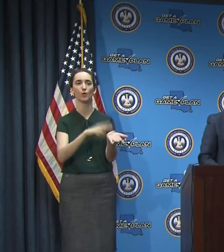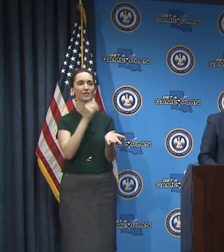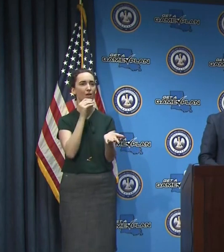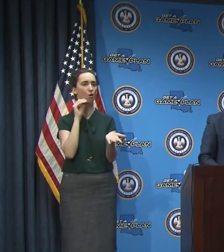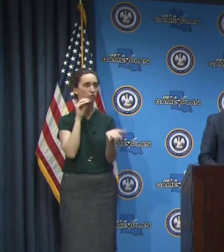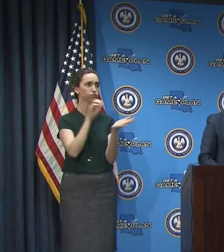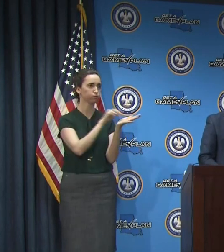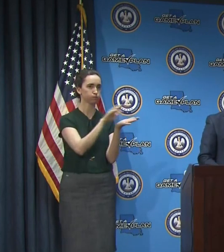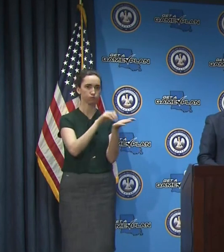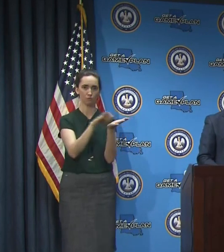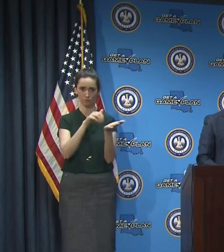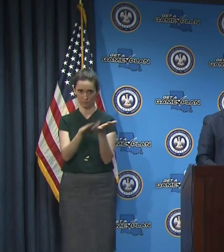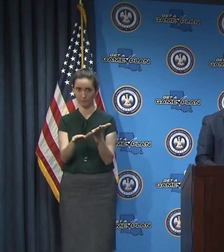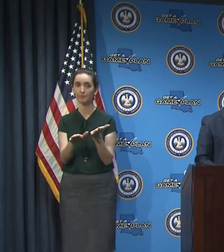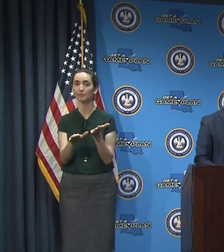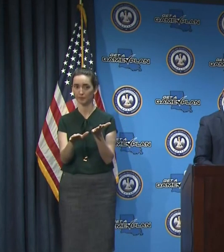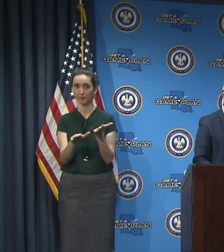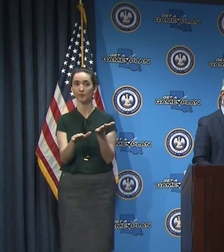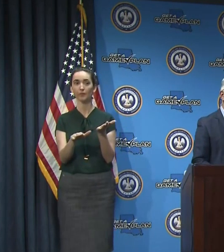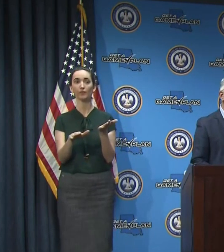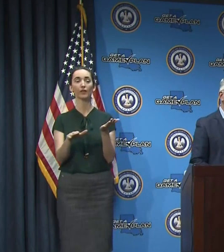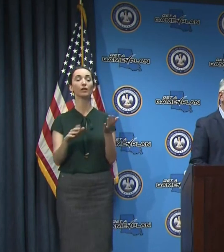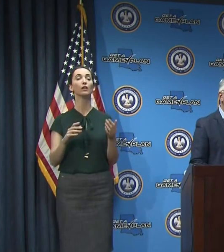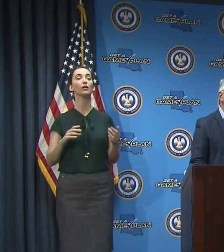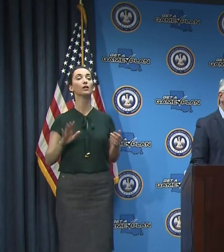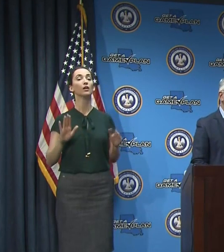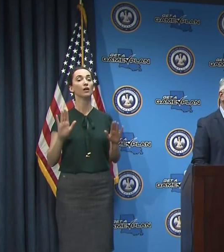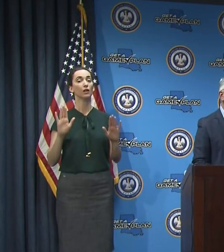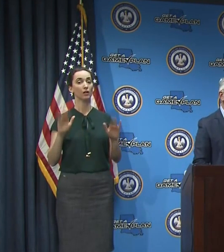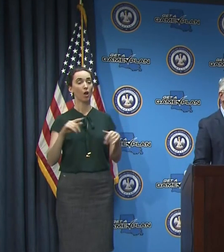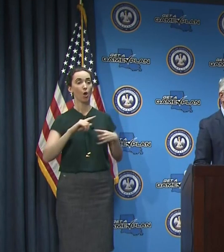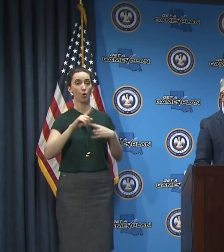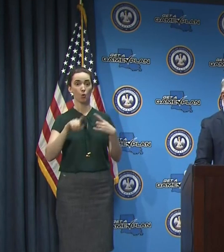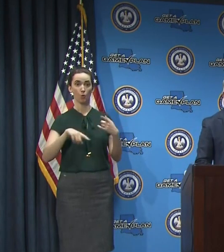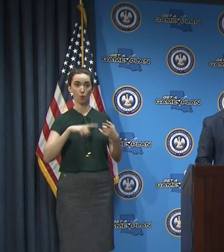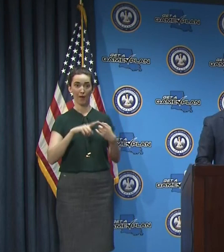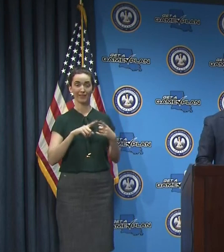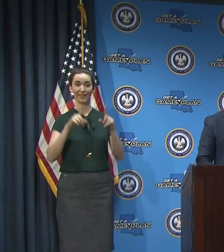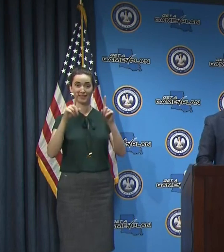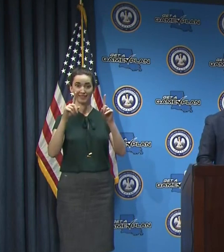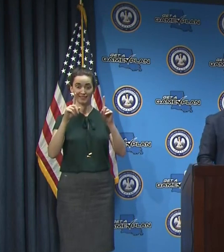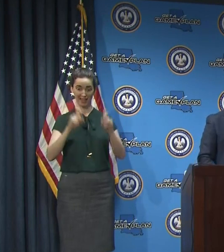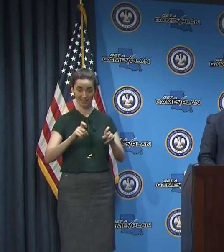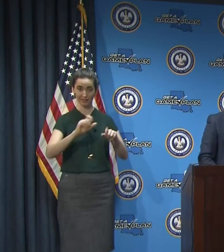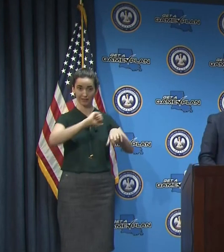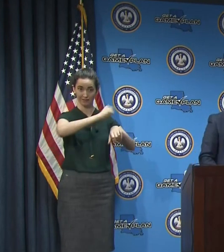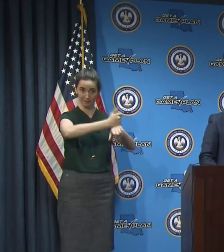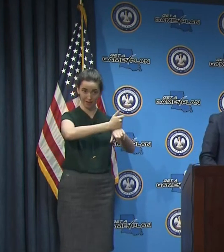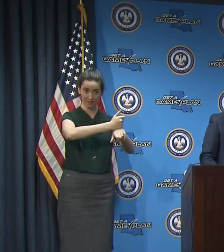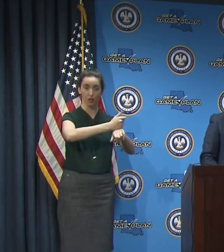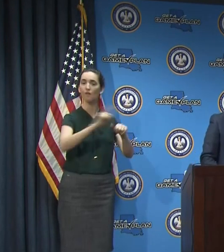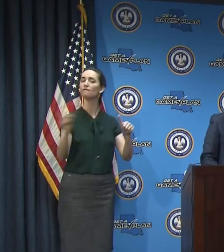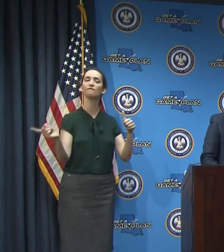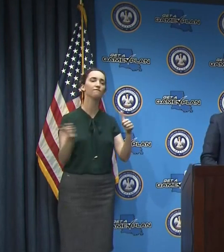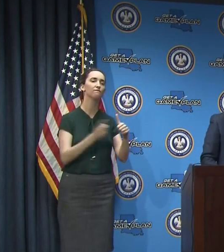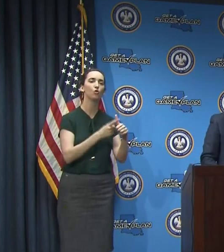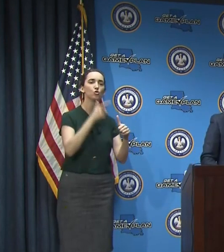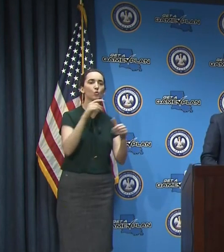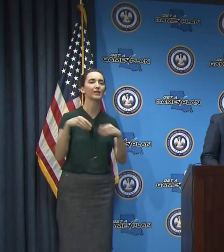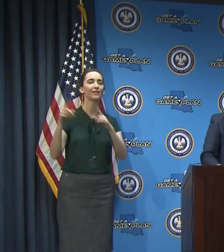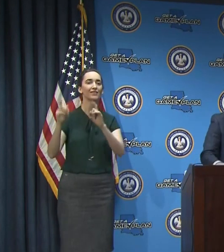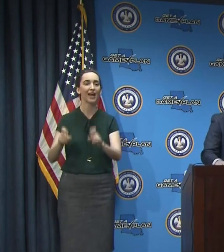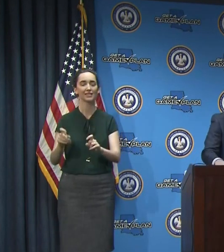forth. Uh, and when we make testing available, priority is being given to first responders who are